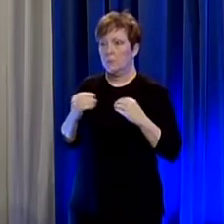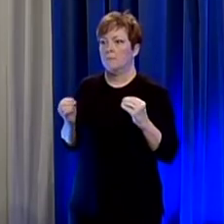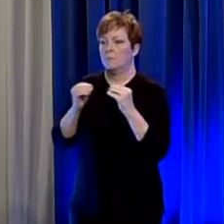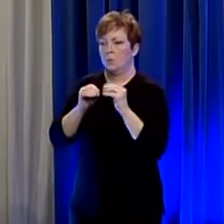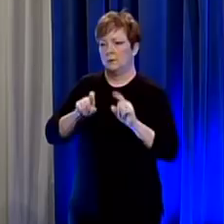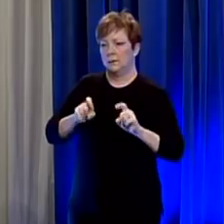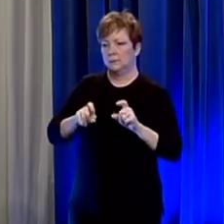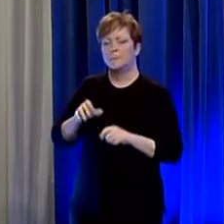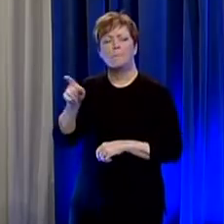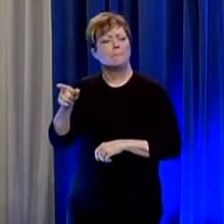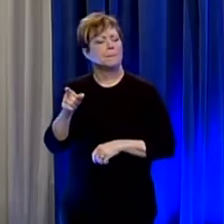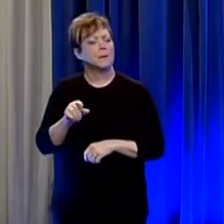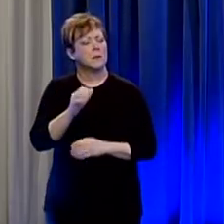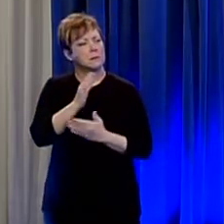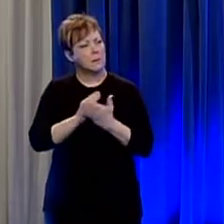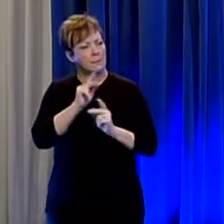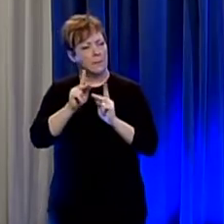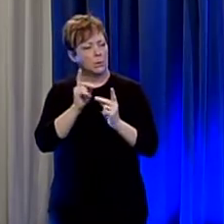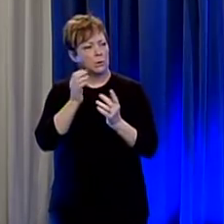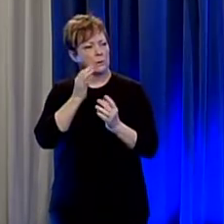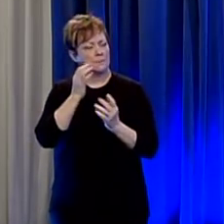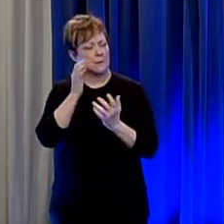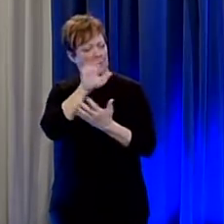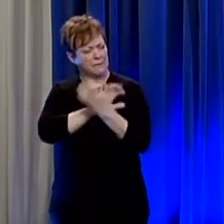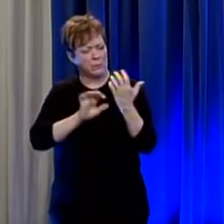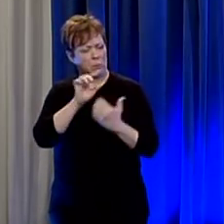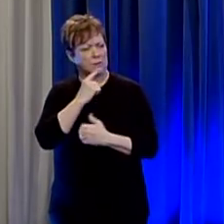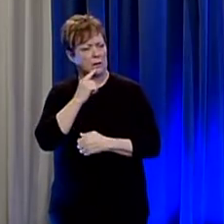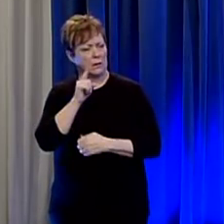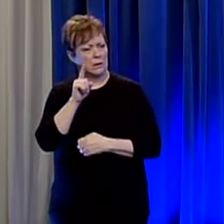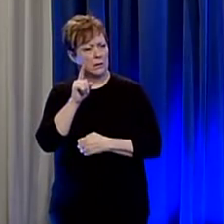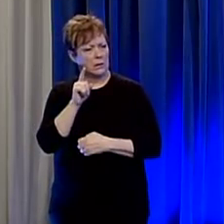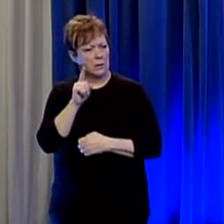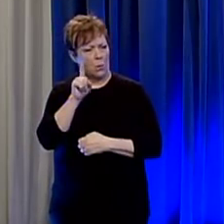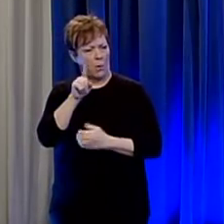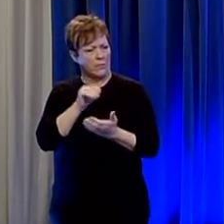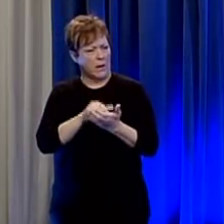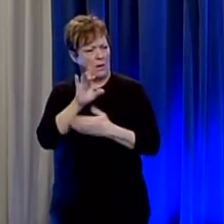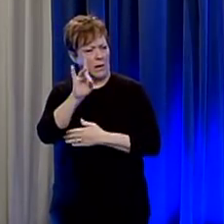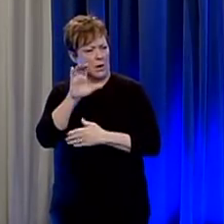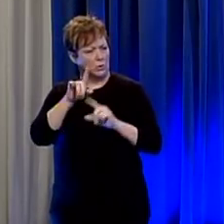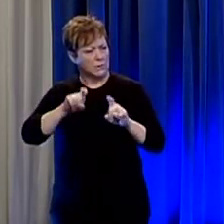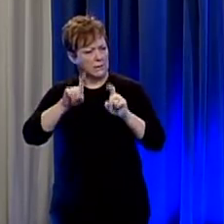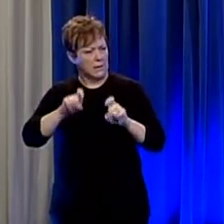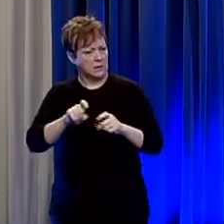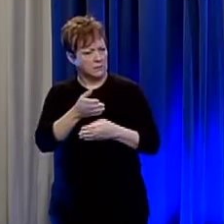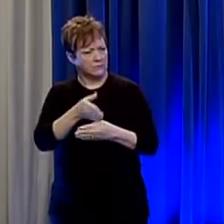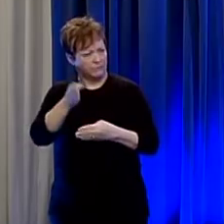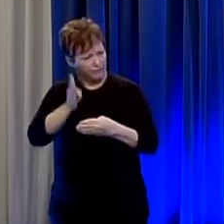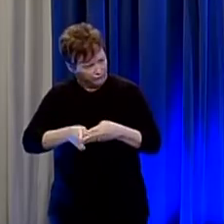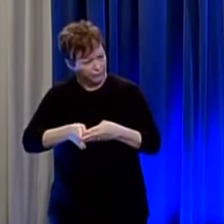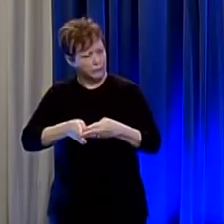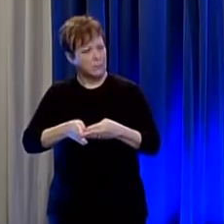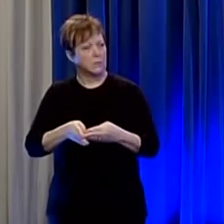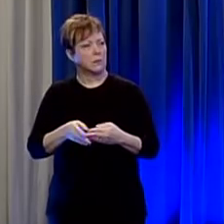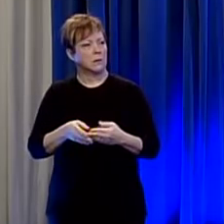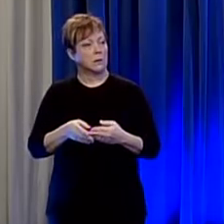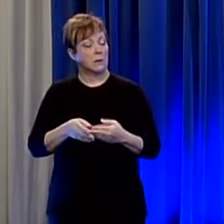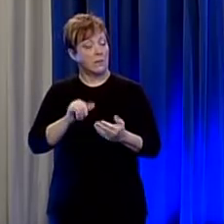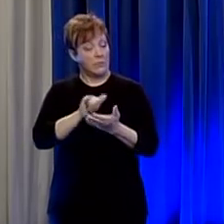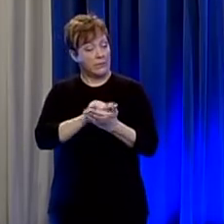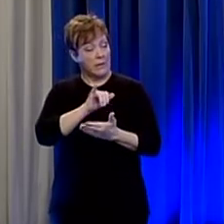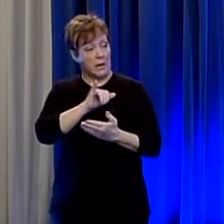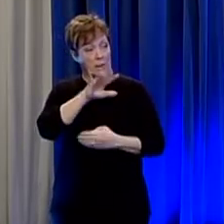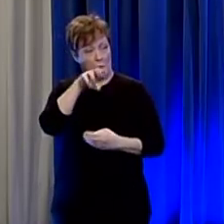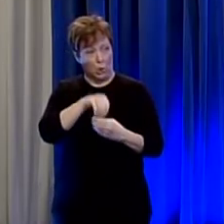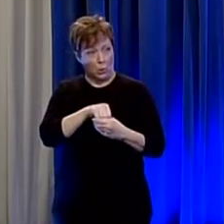people that are confused about there are so far 1800 tests that have been completed that does not include is that for sure not include